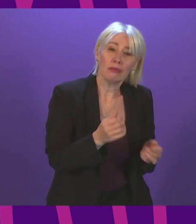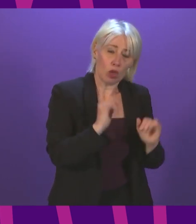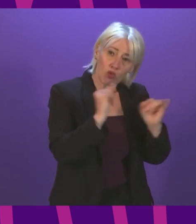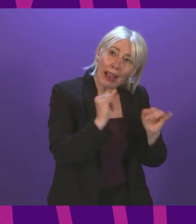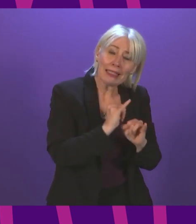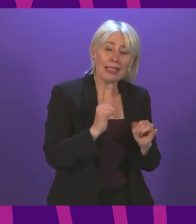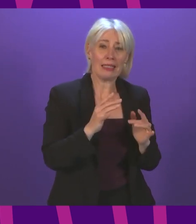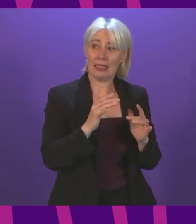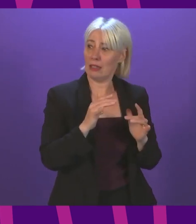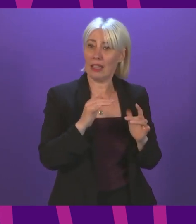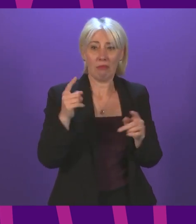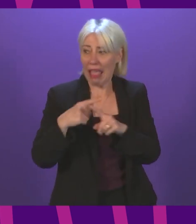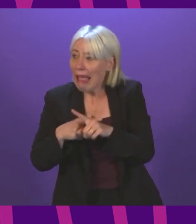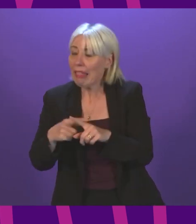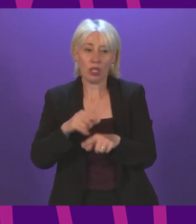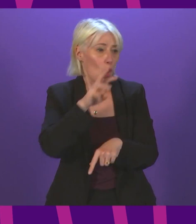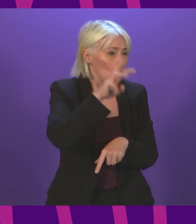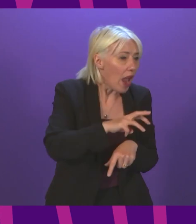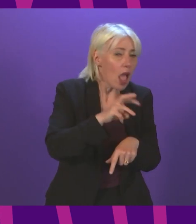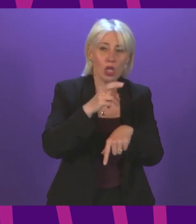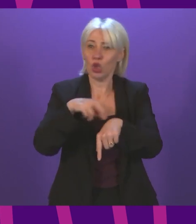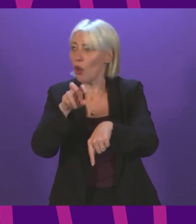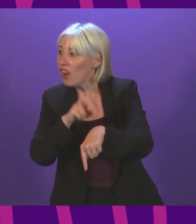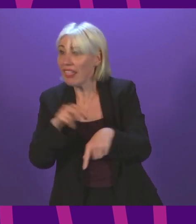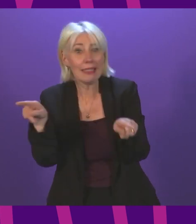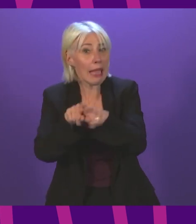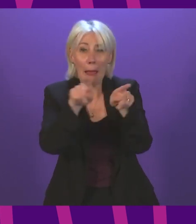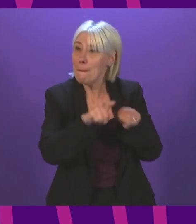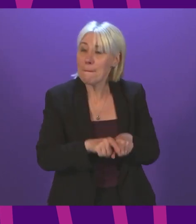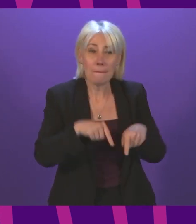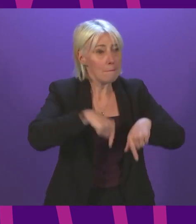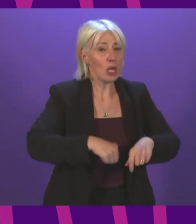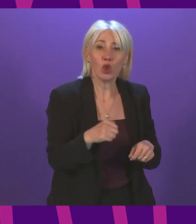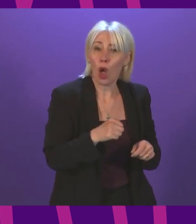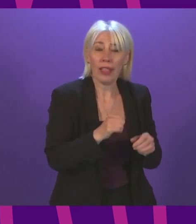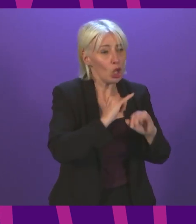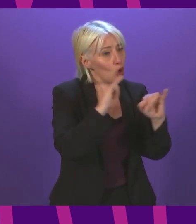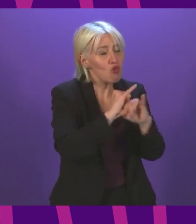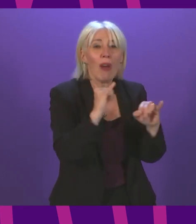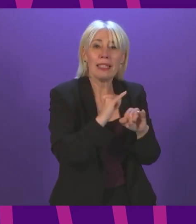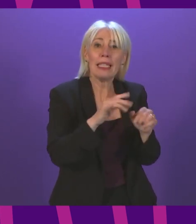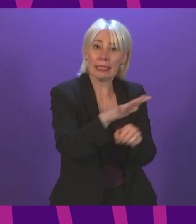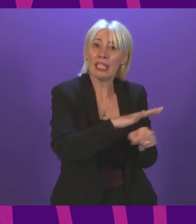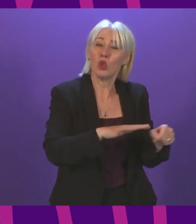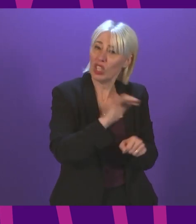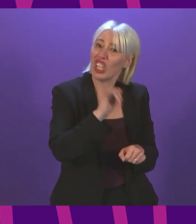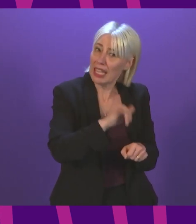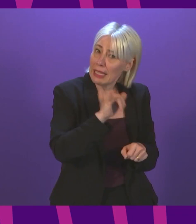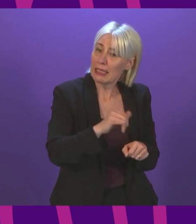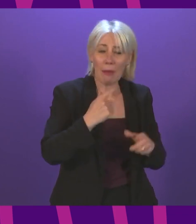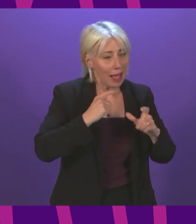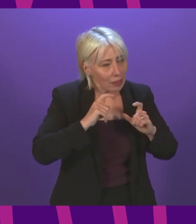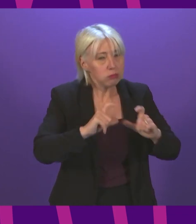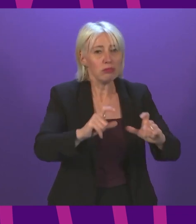crisis conditions in England, Wales and Northern Ireland. The point I will continue to make, Presiding Officer,